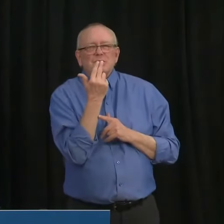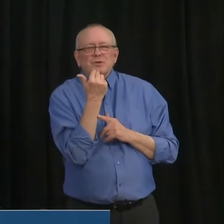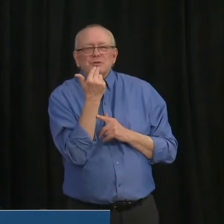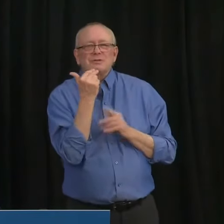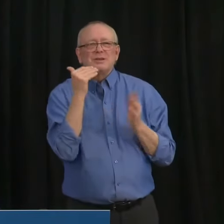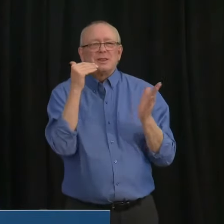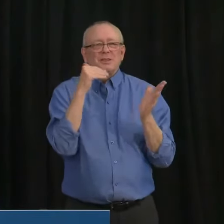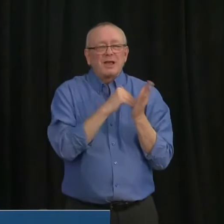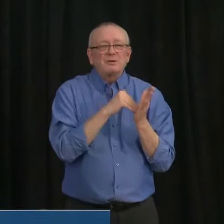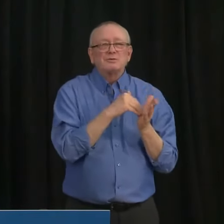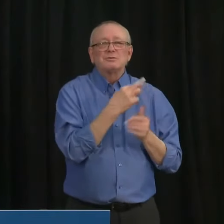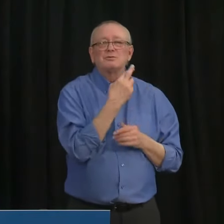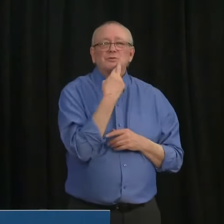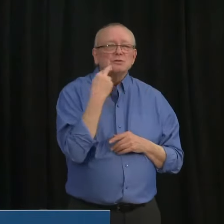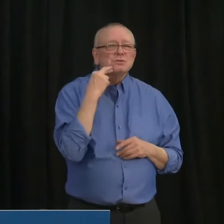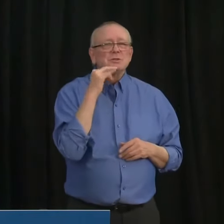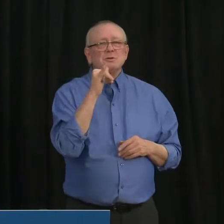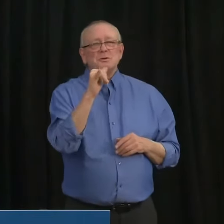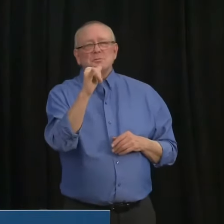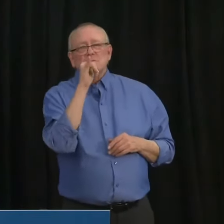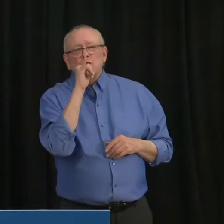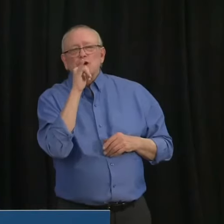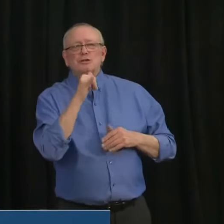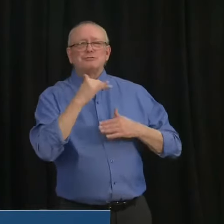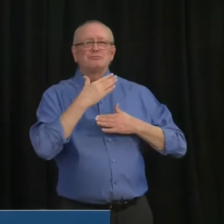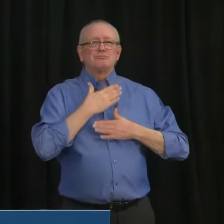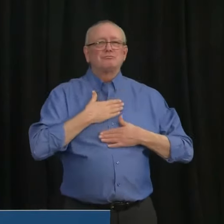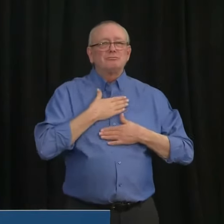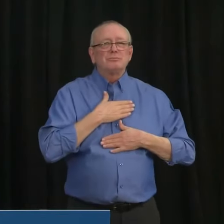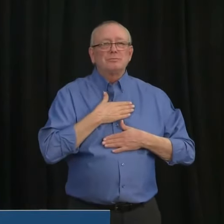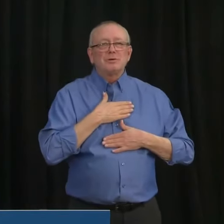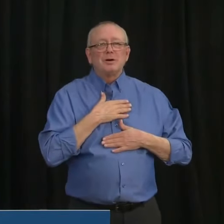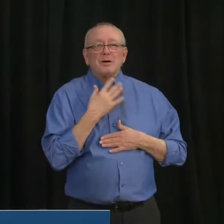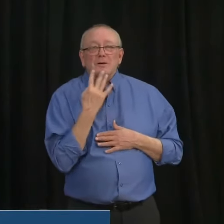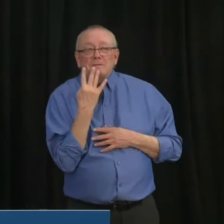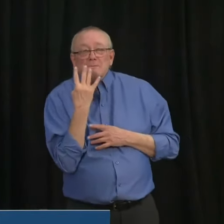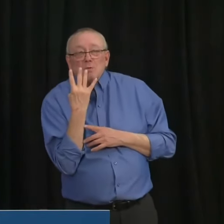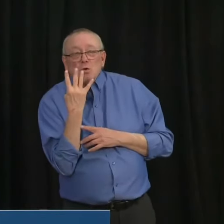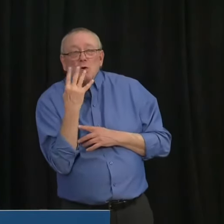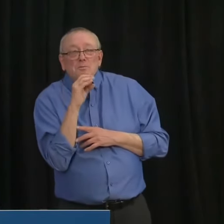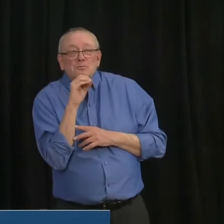restaurants and hospitality businesses might not be able to survive a second shutdown.